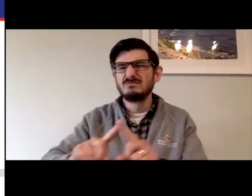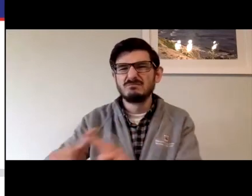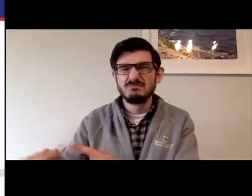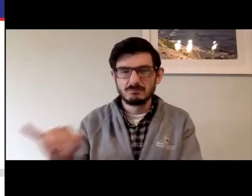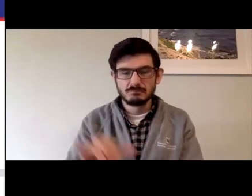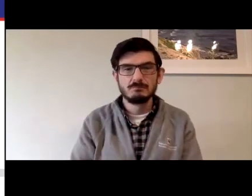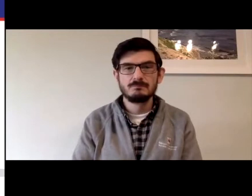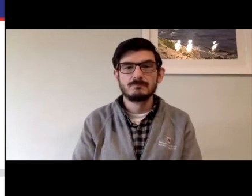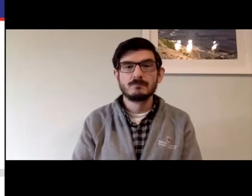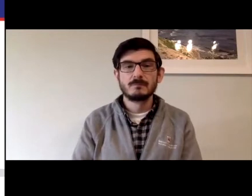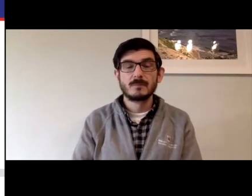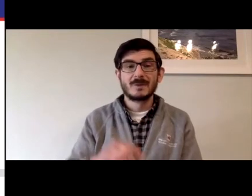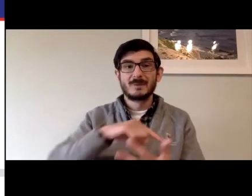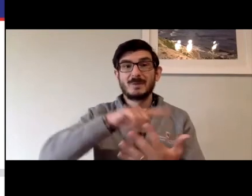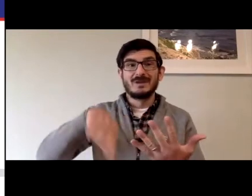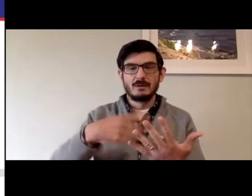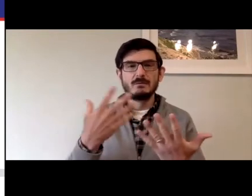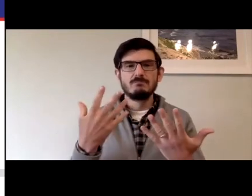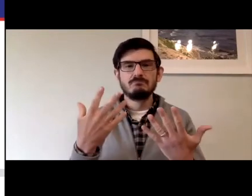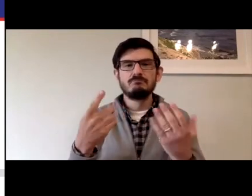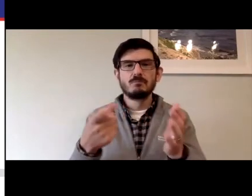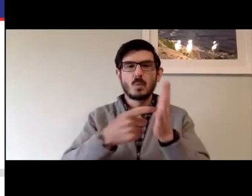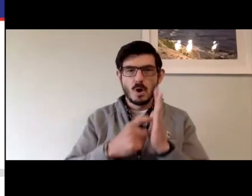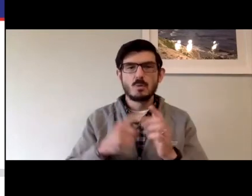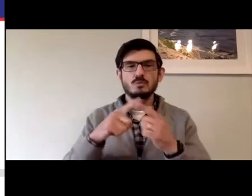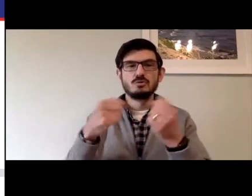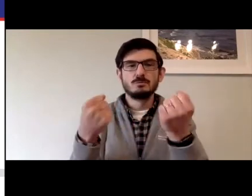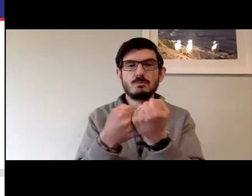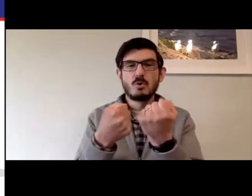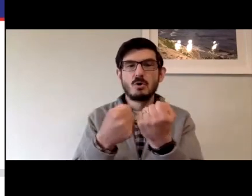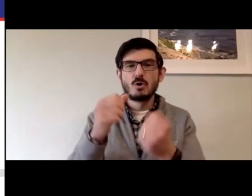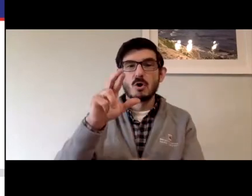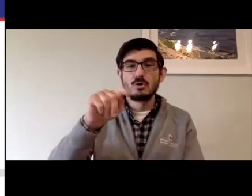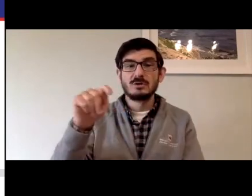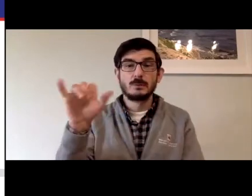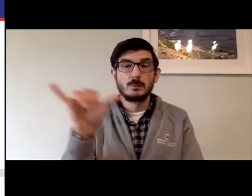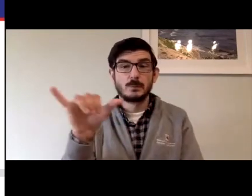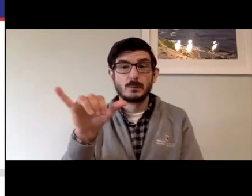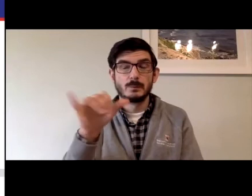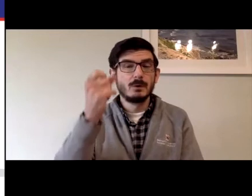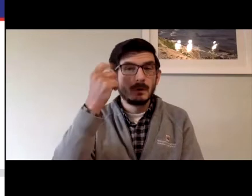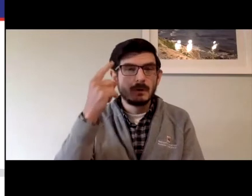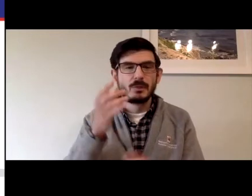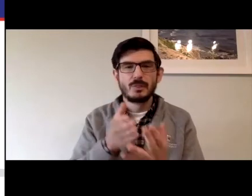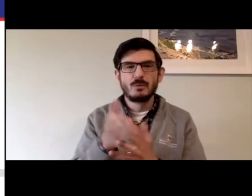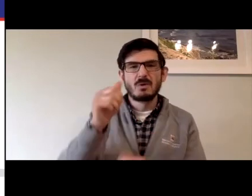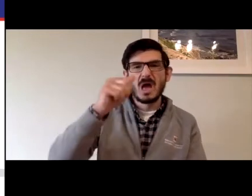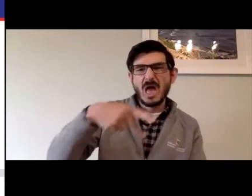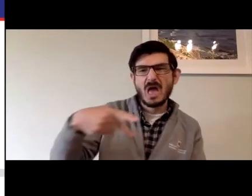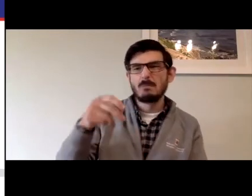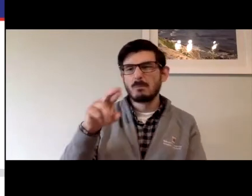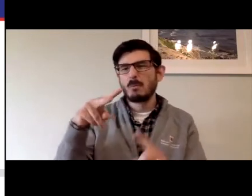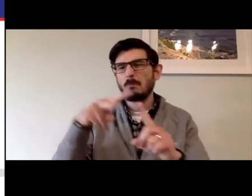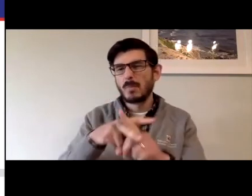Cricket also the little guys that you know in your local areas. So they're required to support RTT